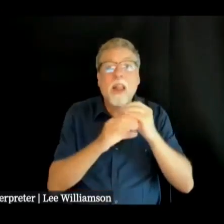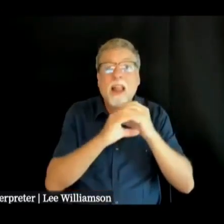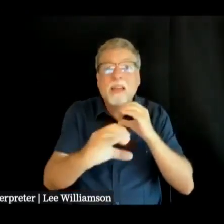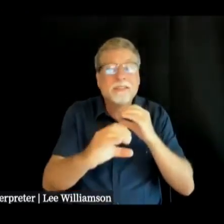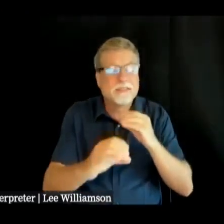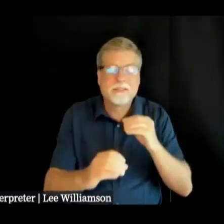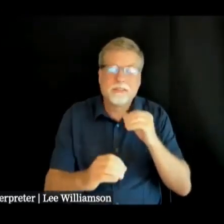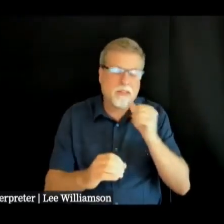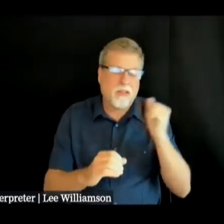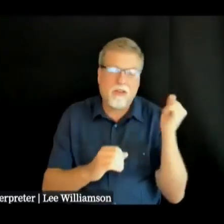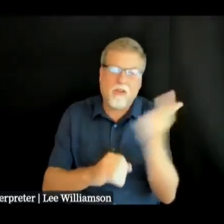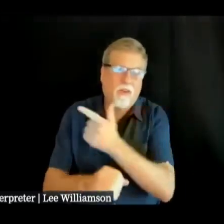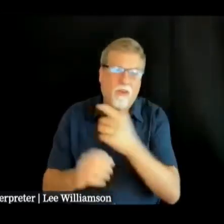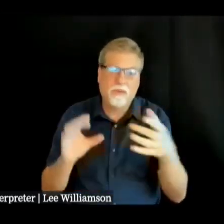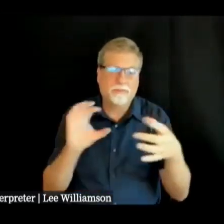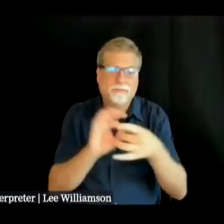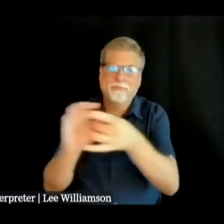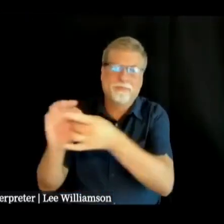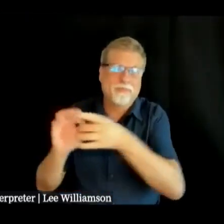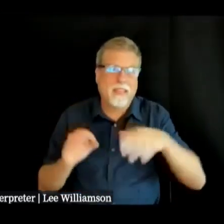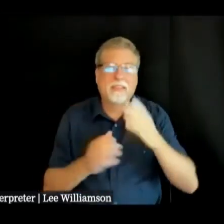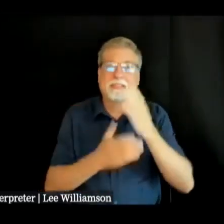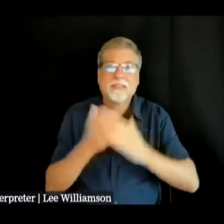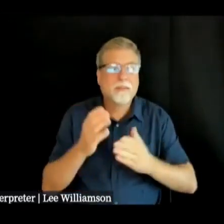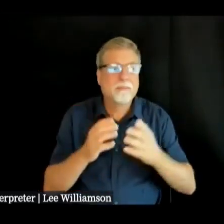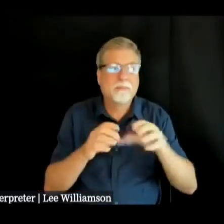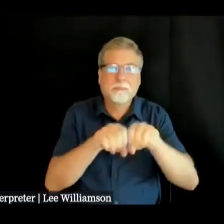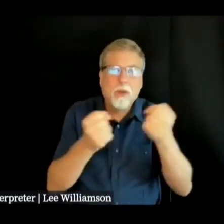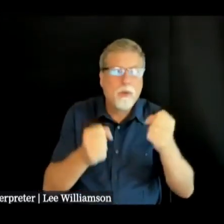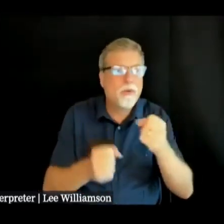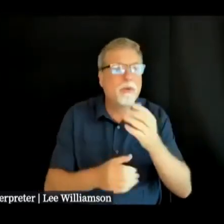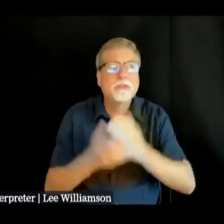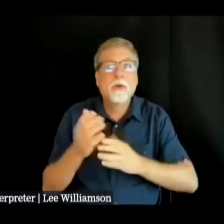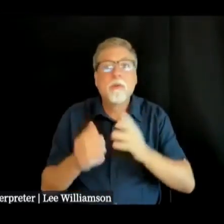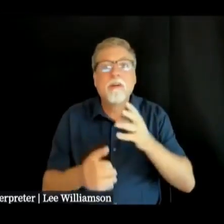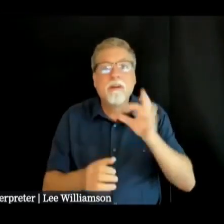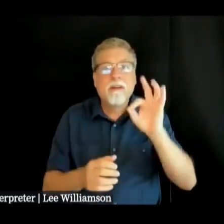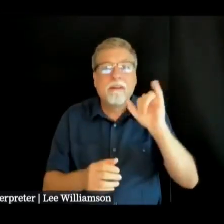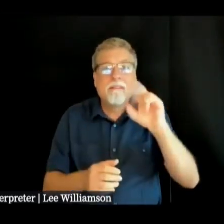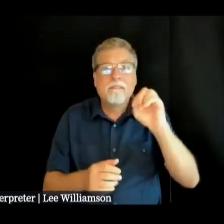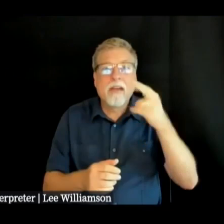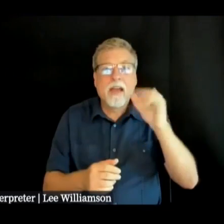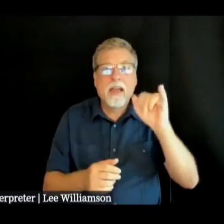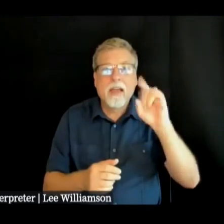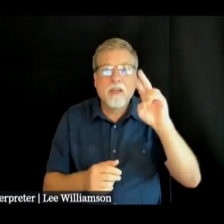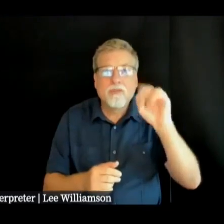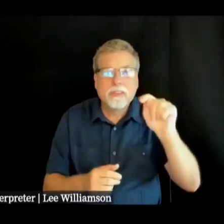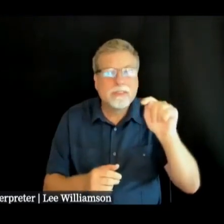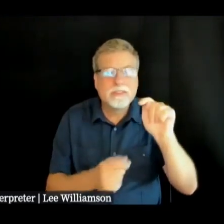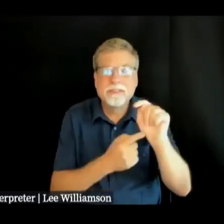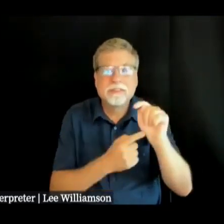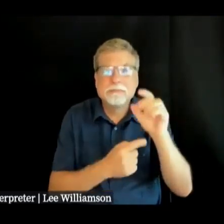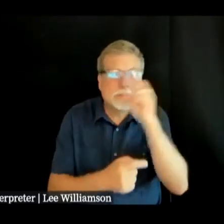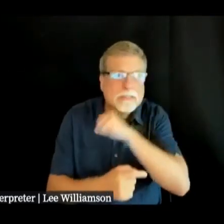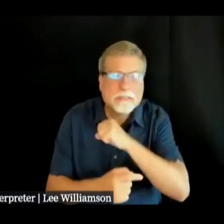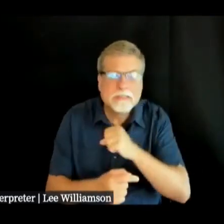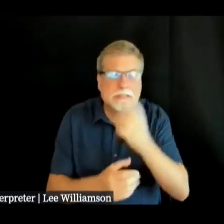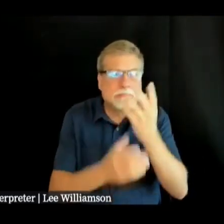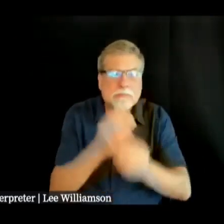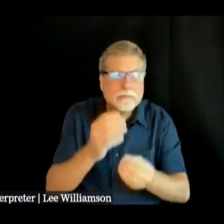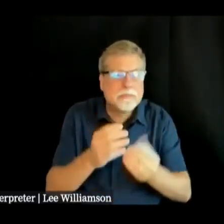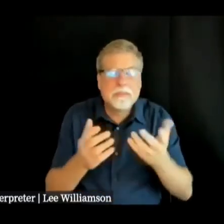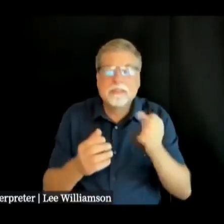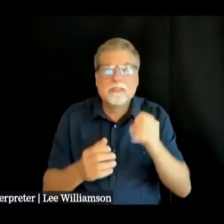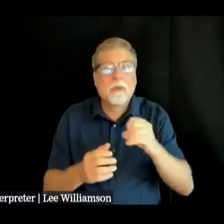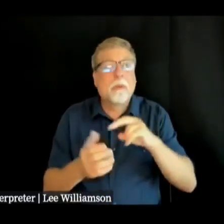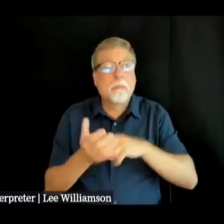hydrants that are missing throughout the system so it will be not a fast process for us to get to